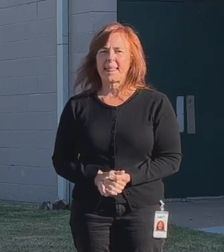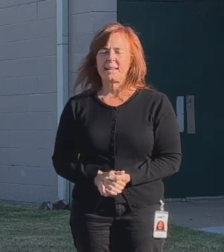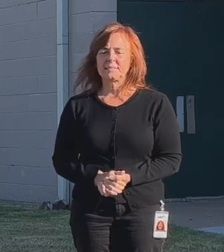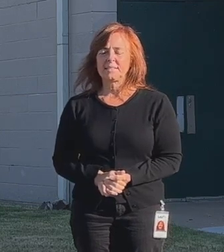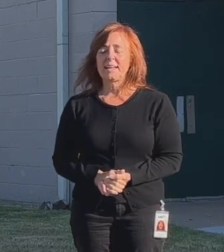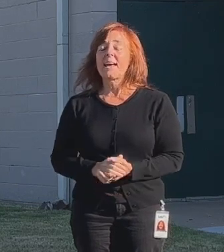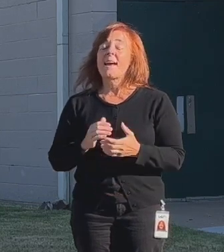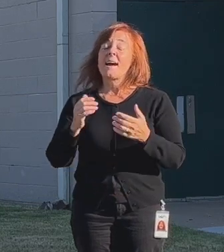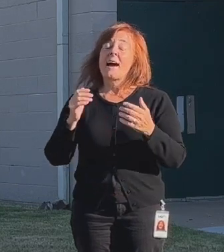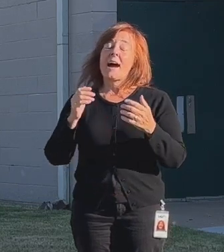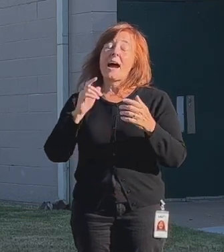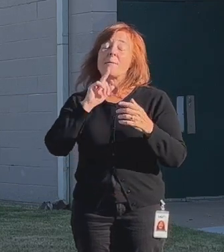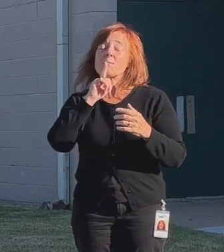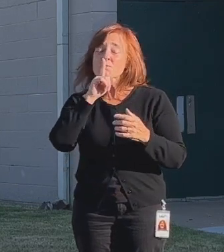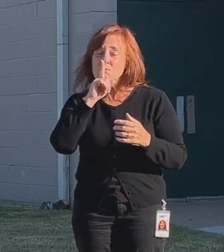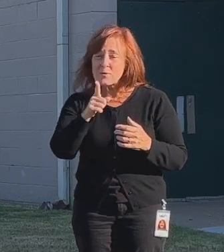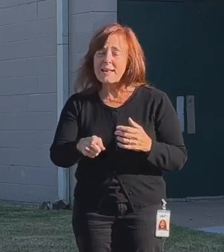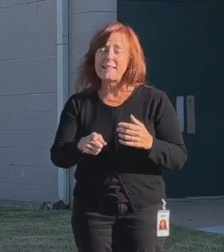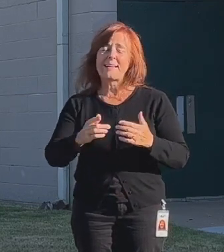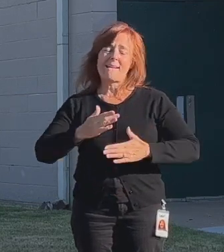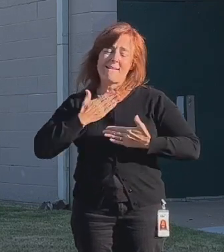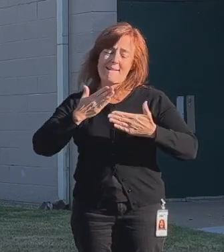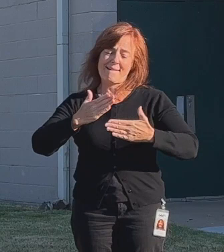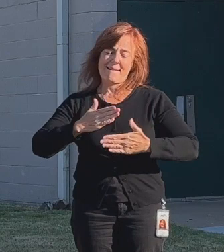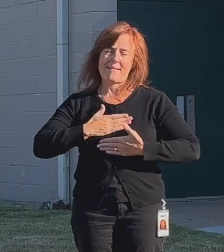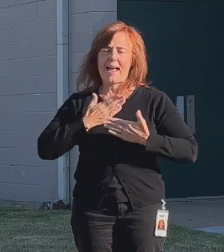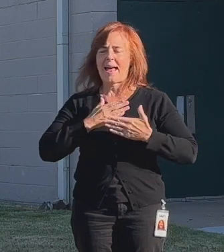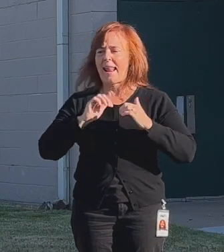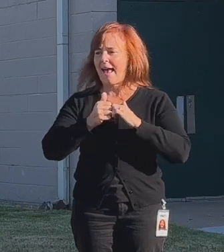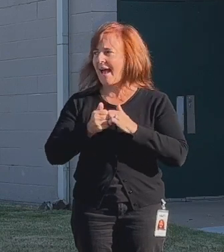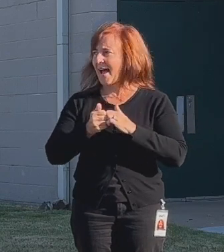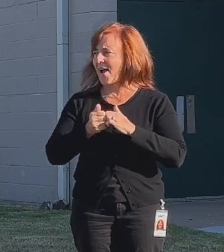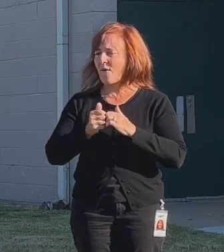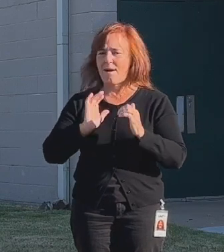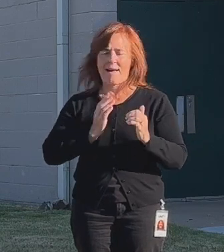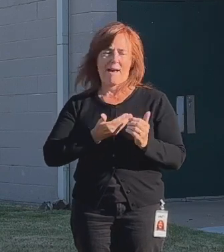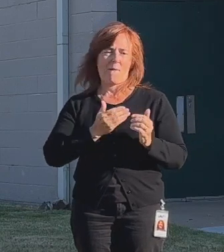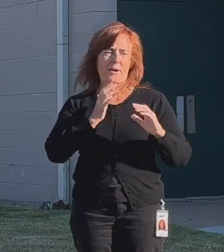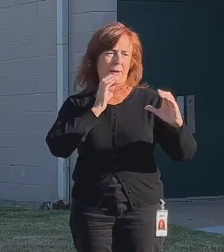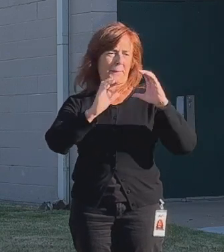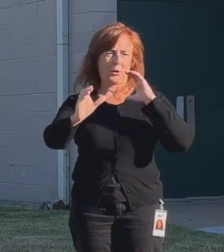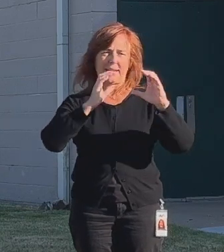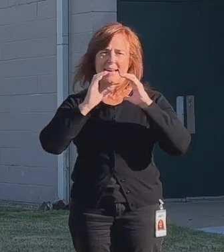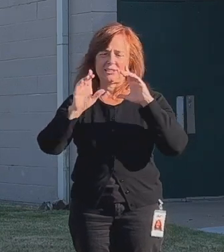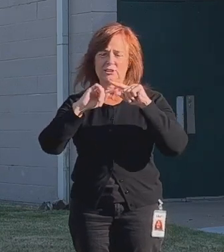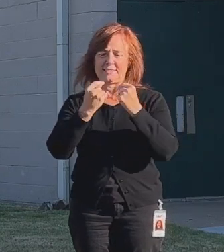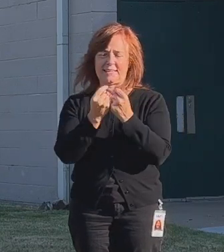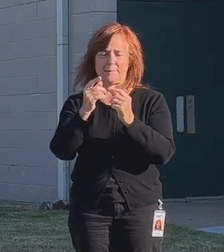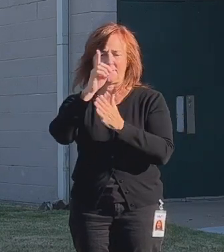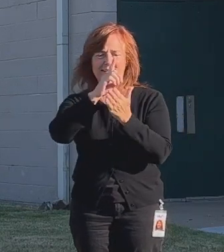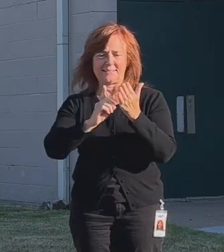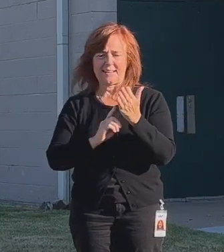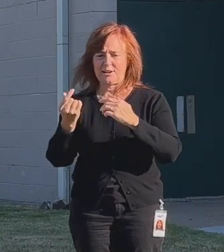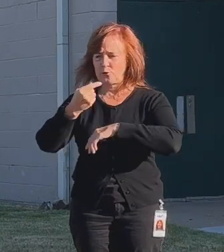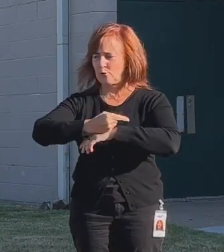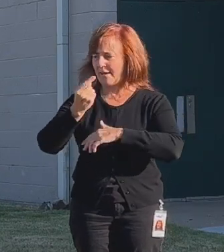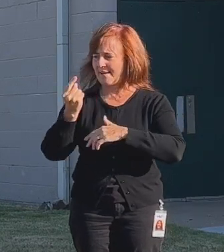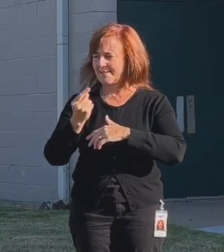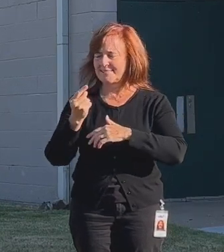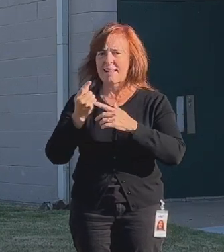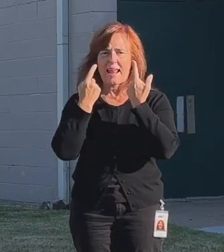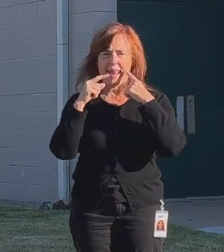And there are, I'm really glad that the way that our communications team designed today's